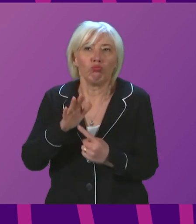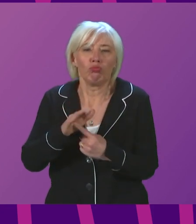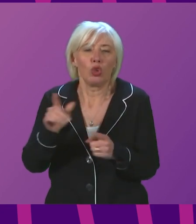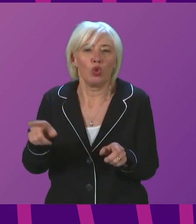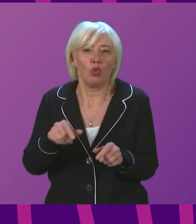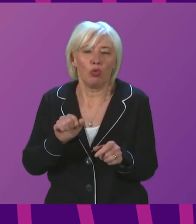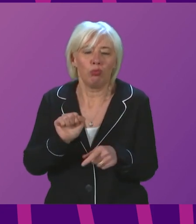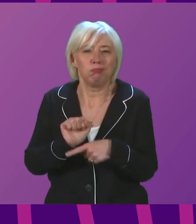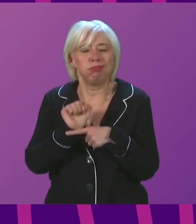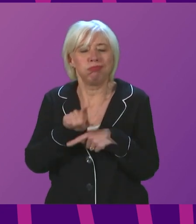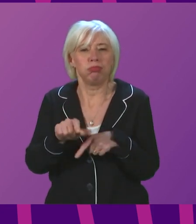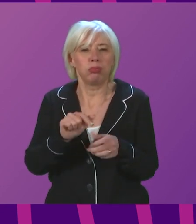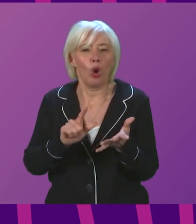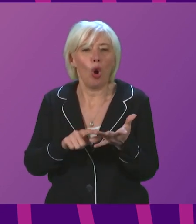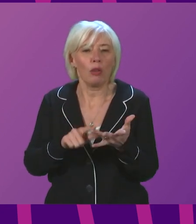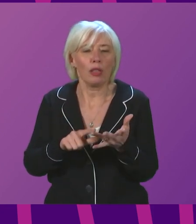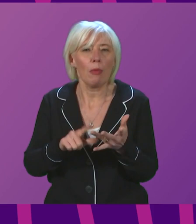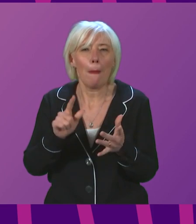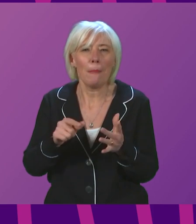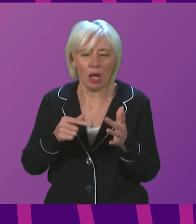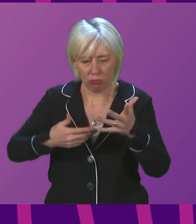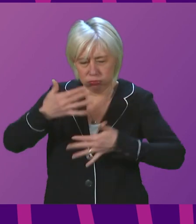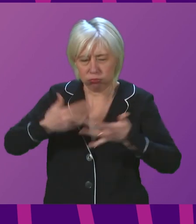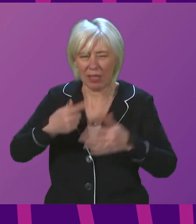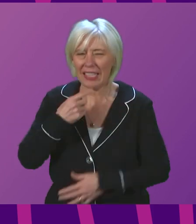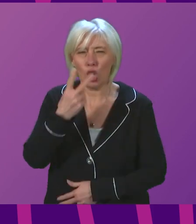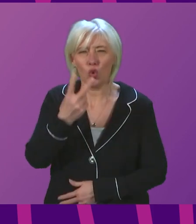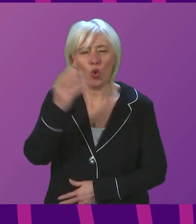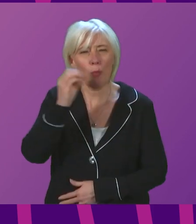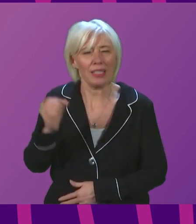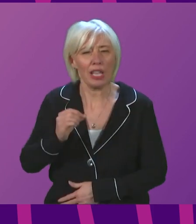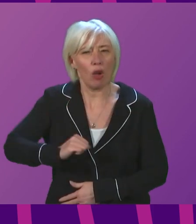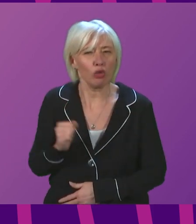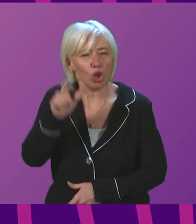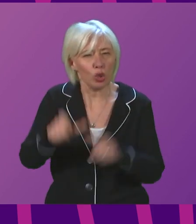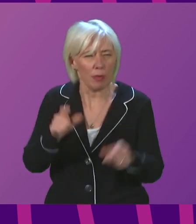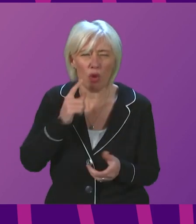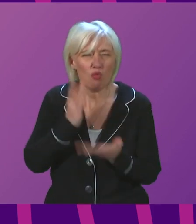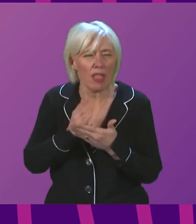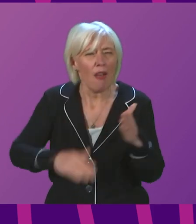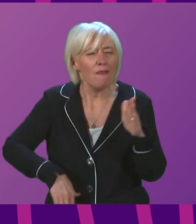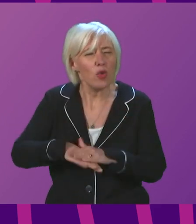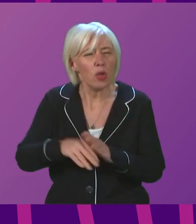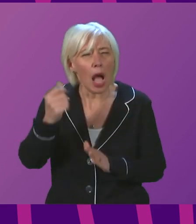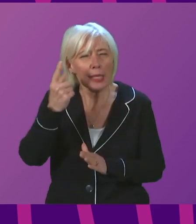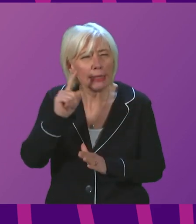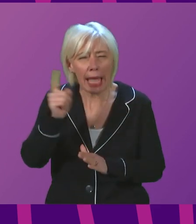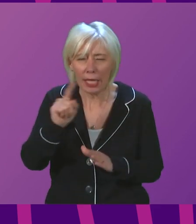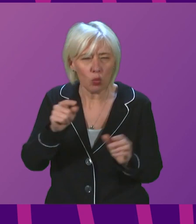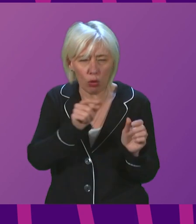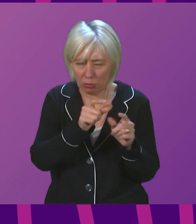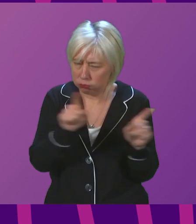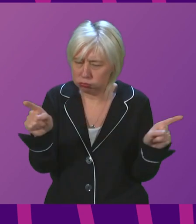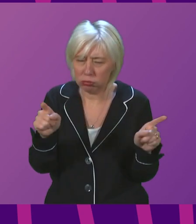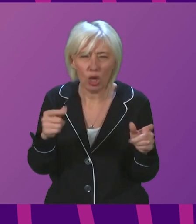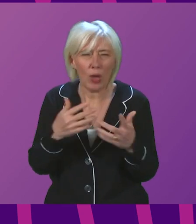Omicron, given that recent YouGov polling found that less than 2 per cent of Scots understood the full facts acronym. How will the Government ensure that